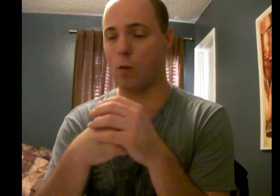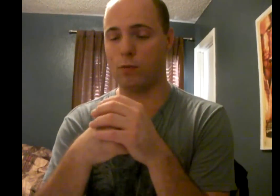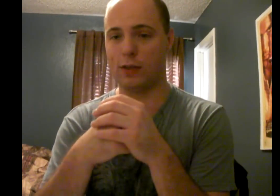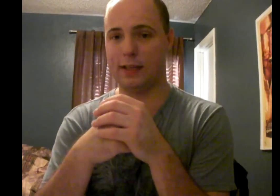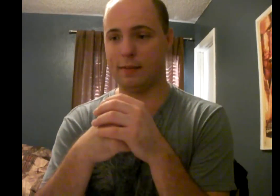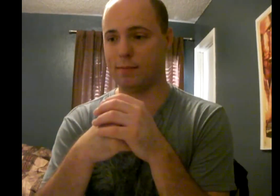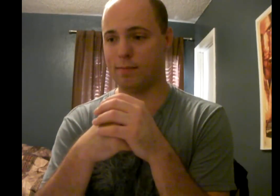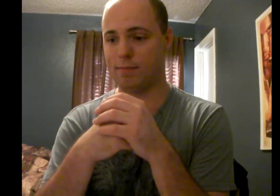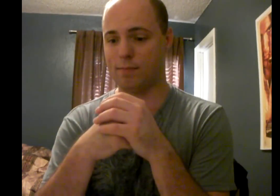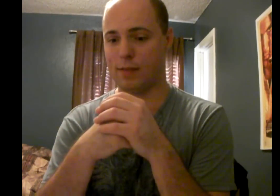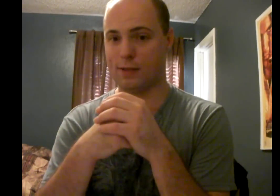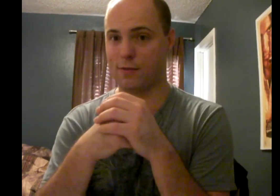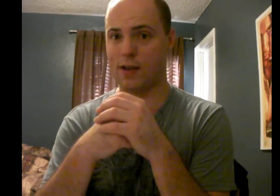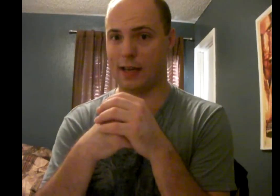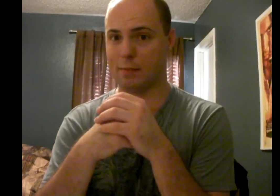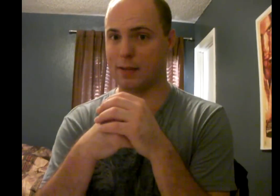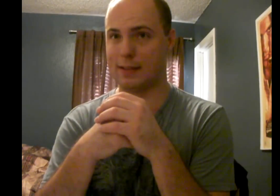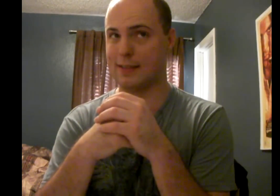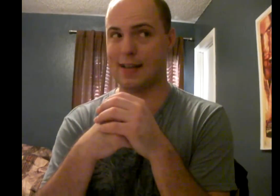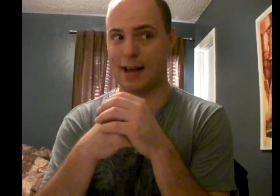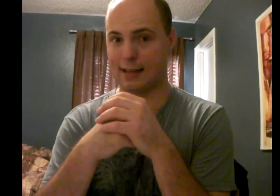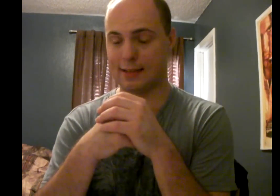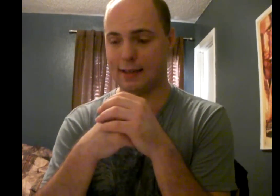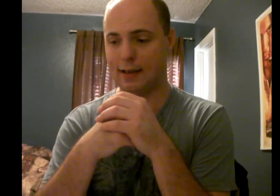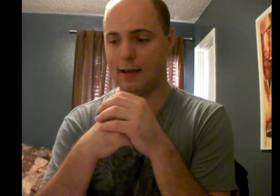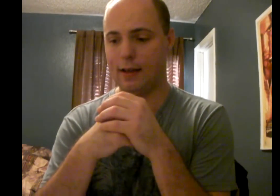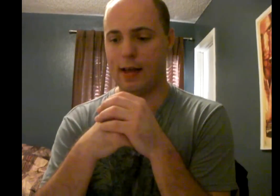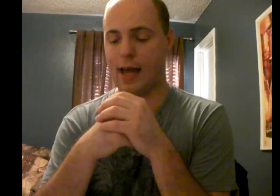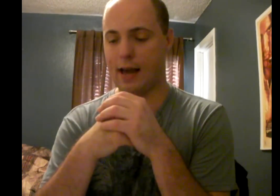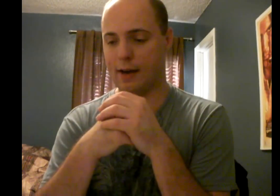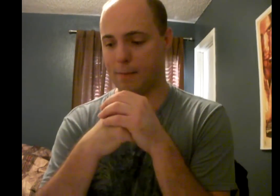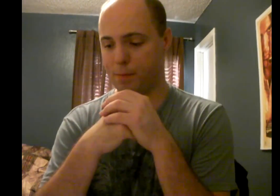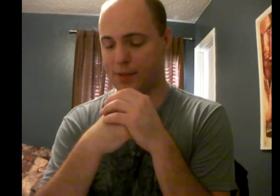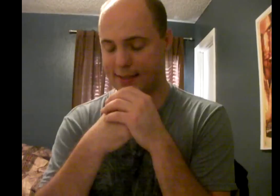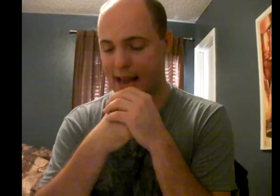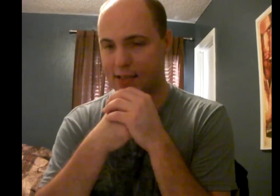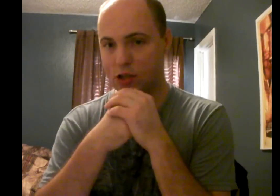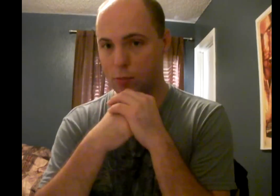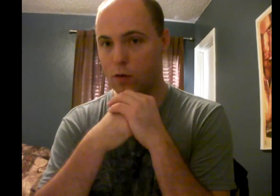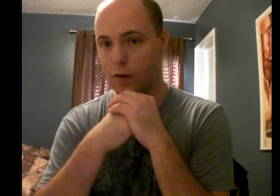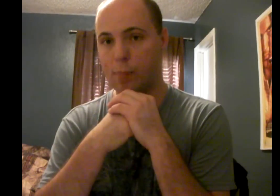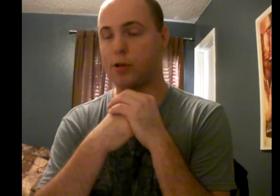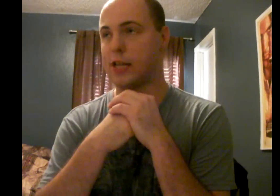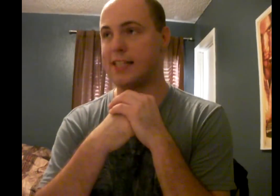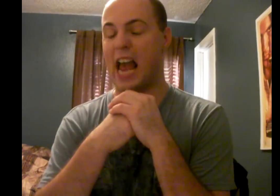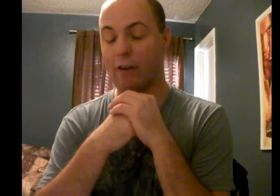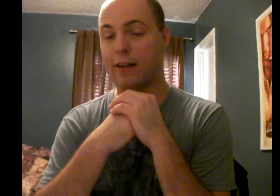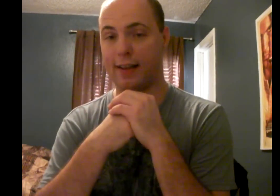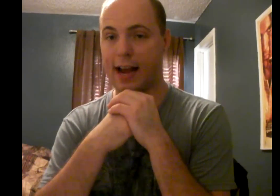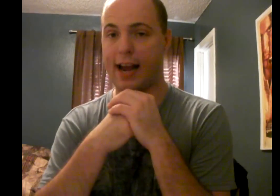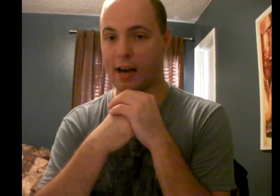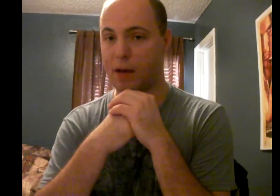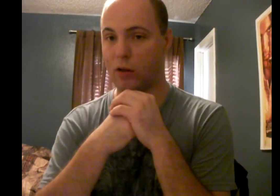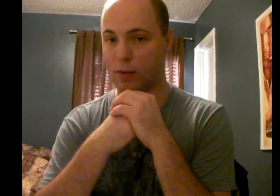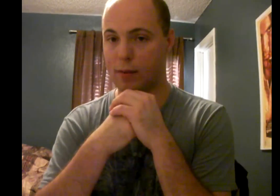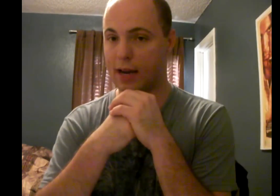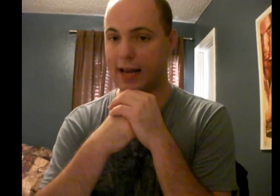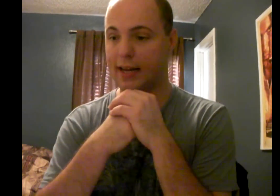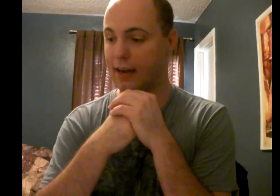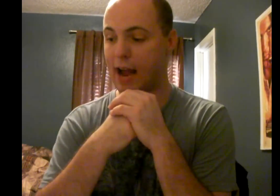hopefully it's funny. But it's not. And Disaster Movie represents everything I hate about them. And I